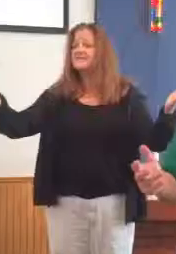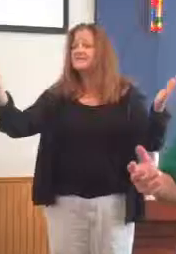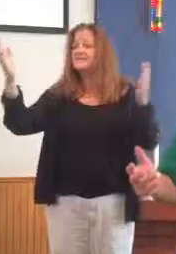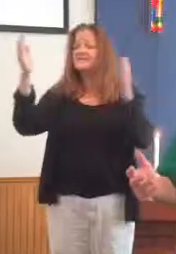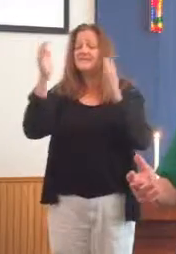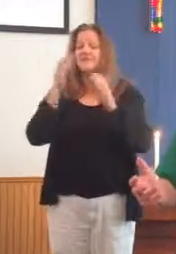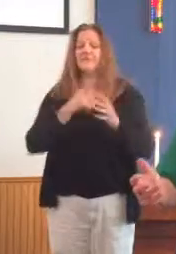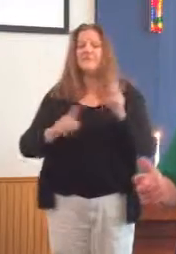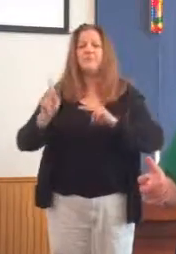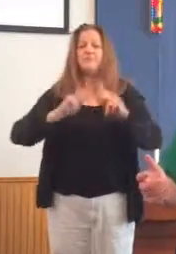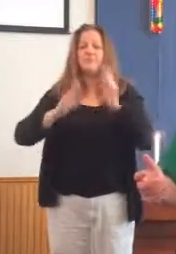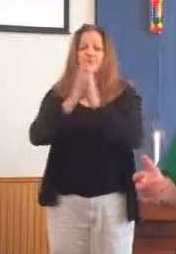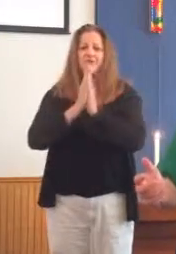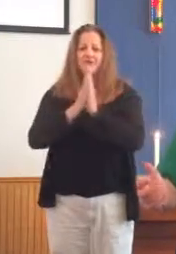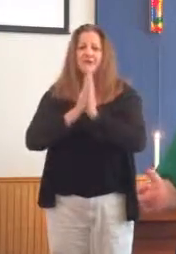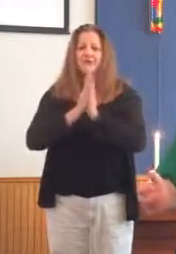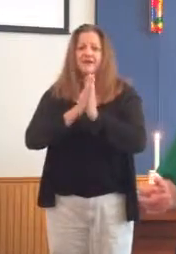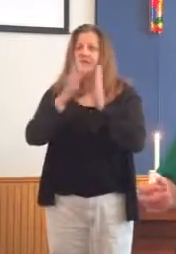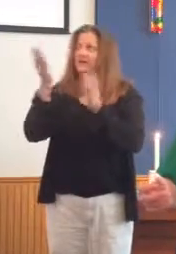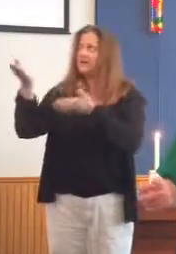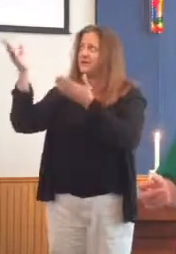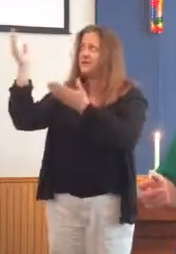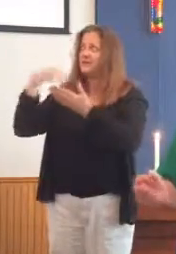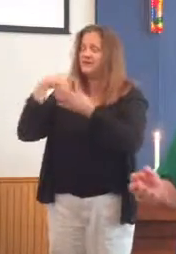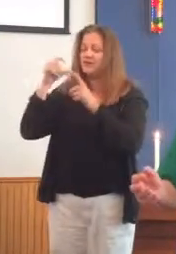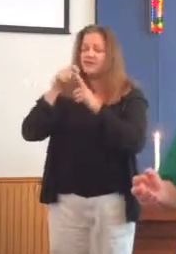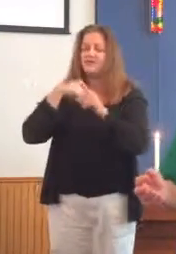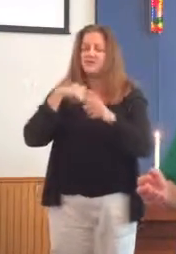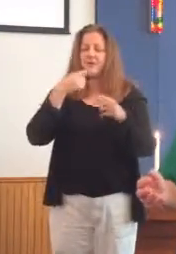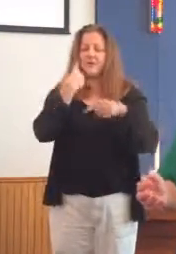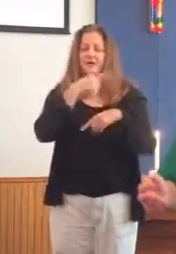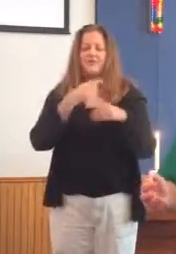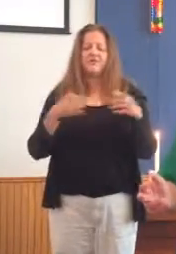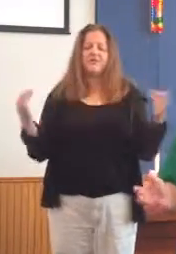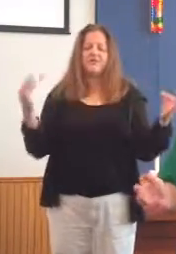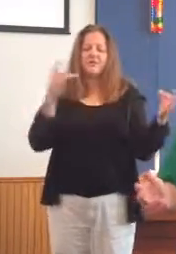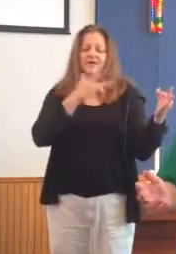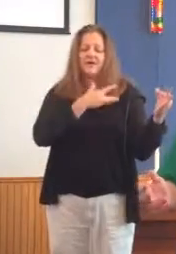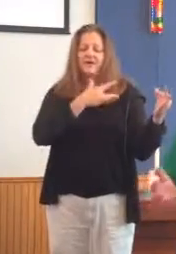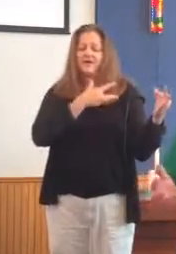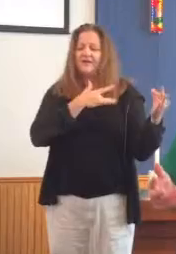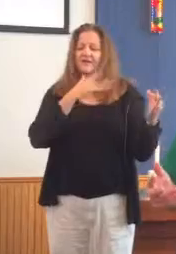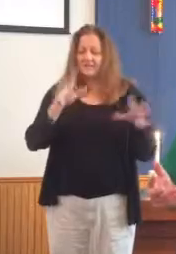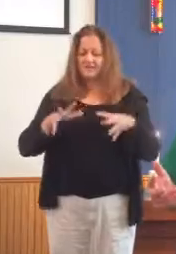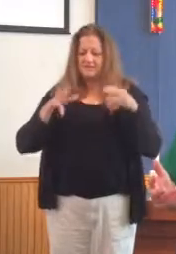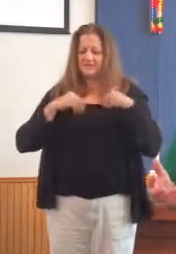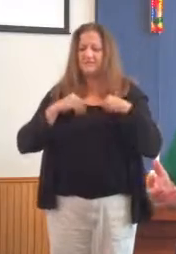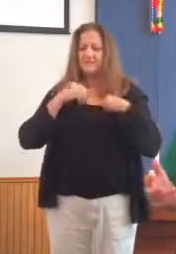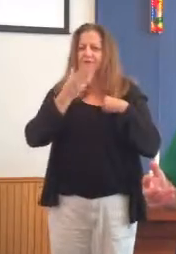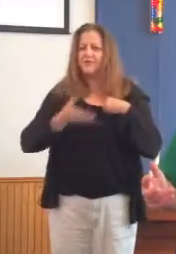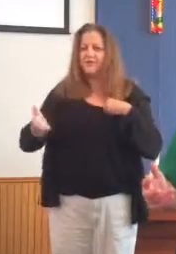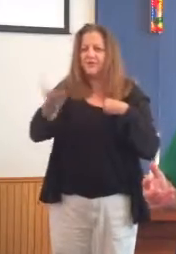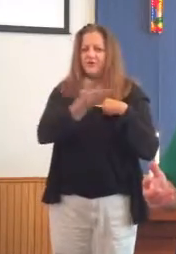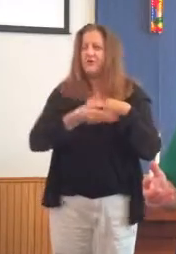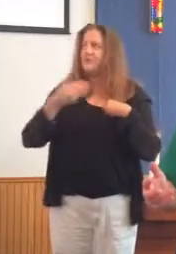with me. Gracious and loving God, may the words of my mouth and the meditations of my heart be acceptable unto you, my God, my